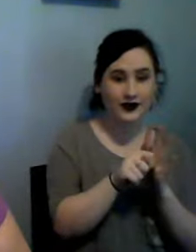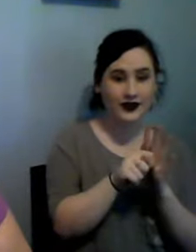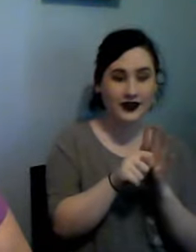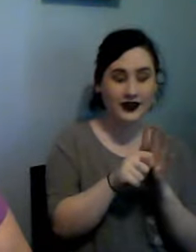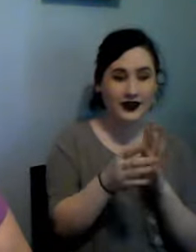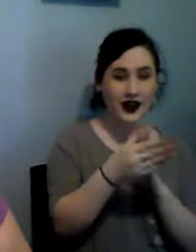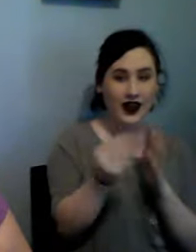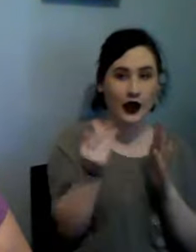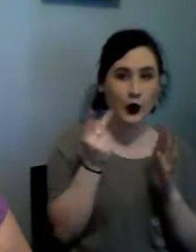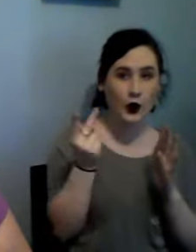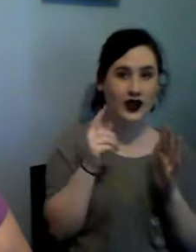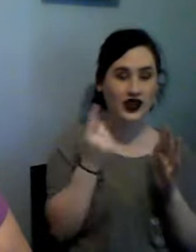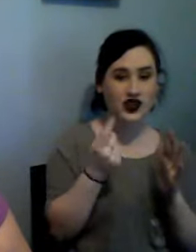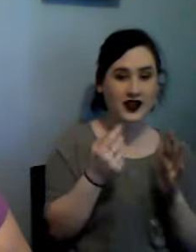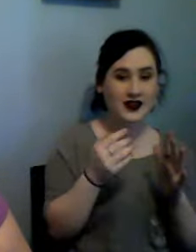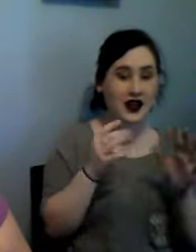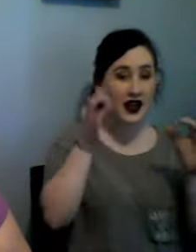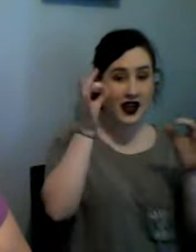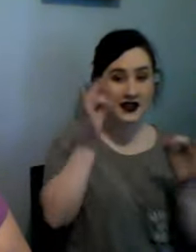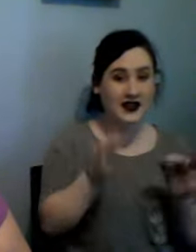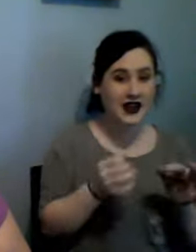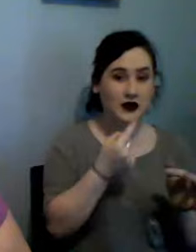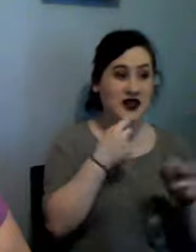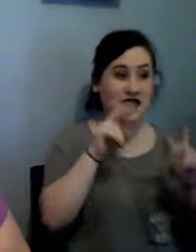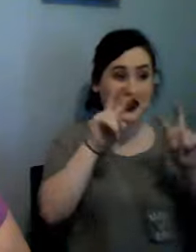and we just decided to say 75 plus